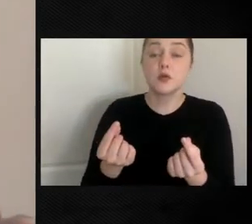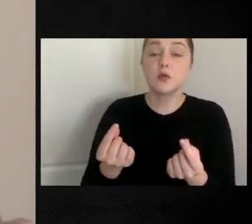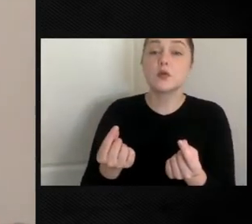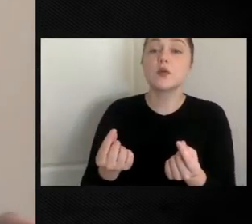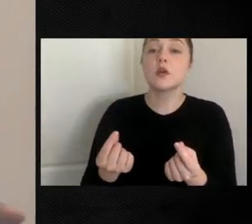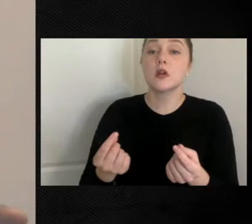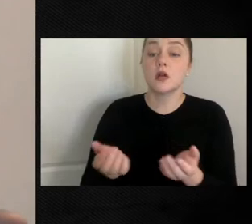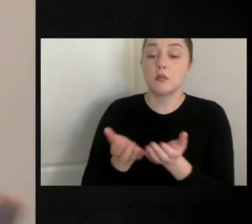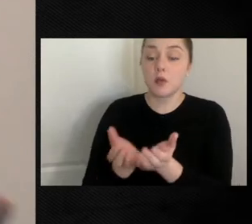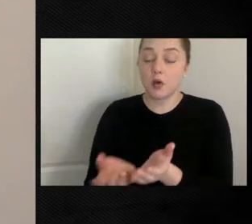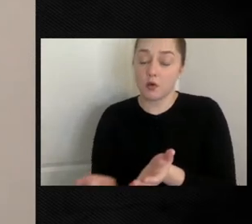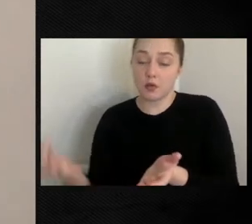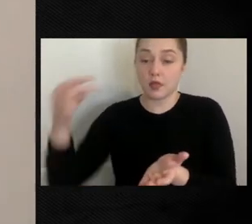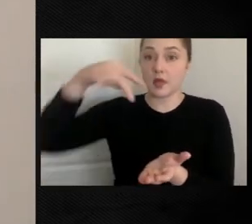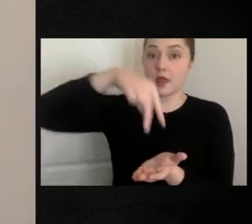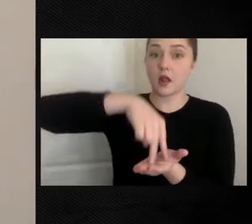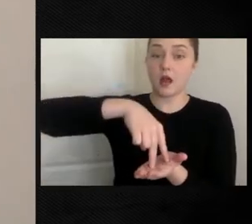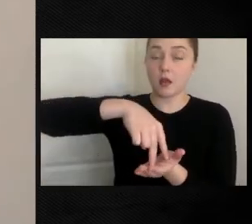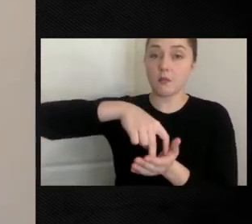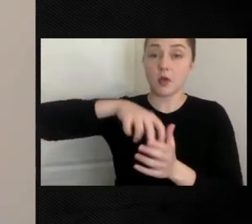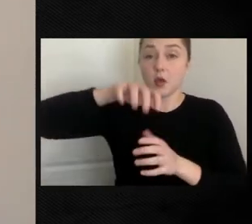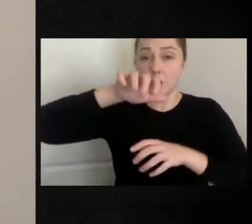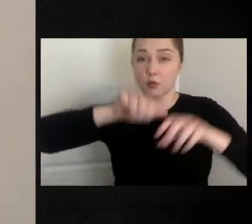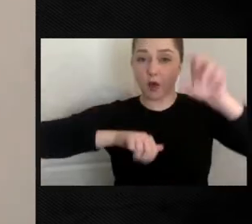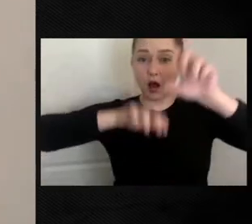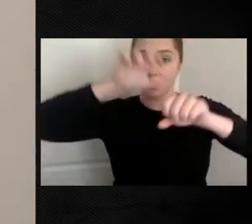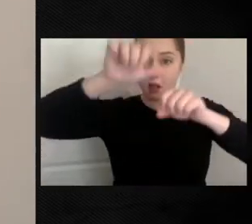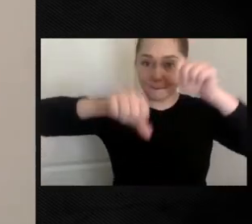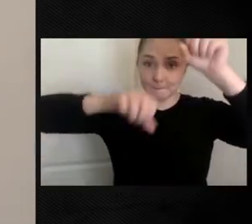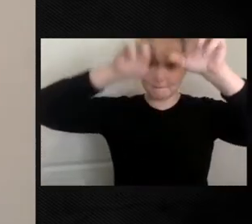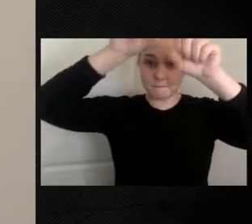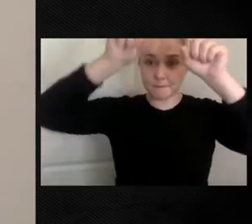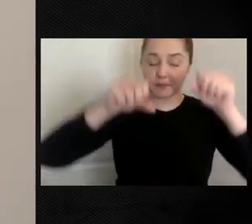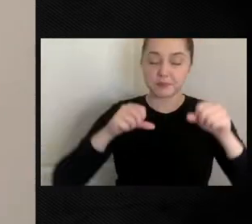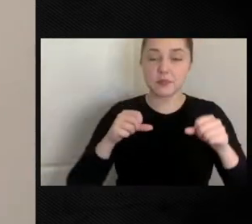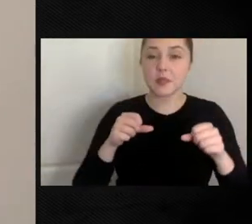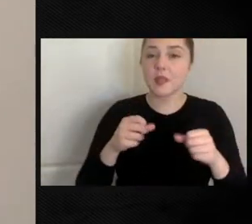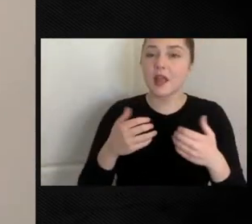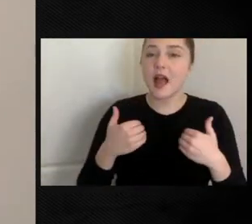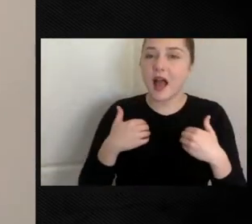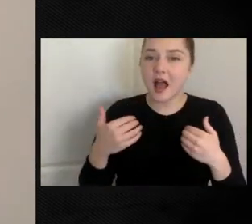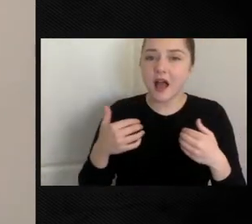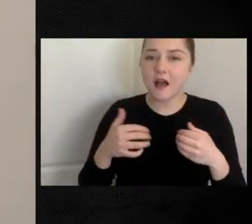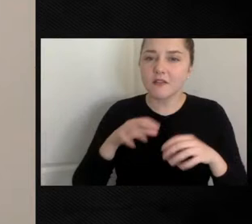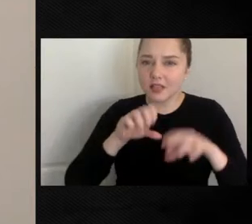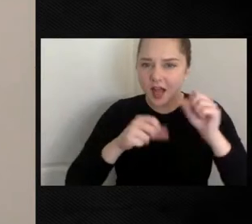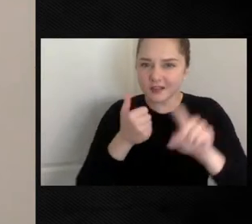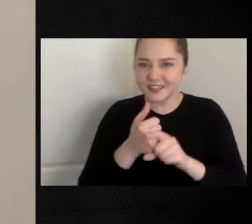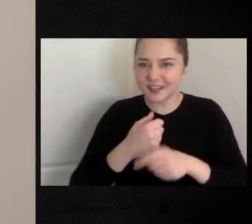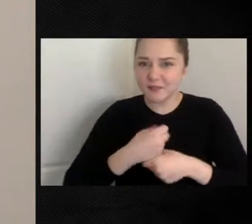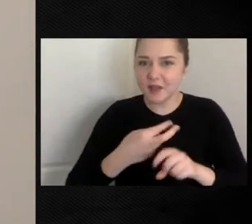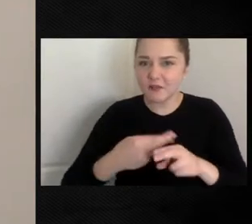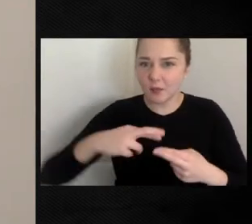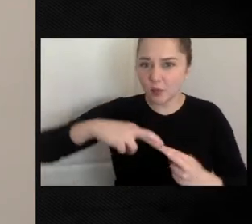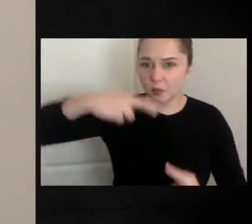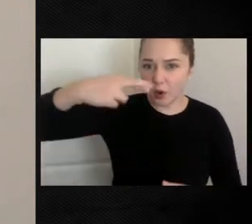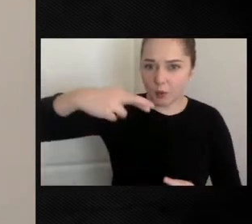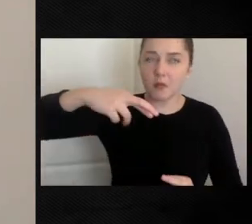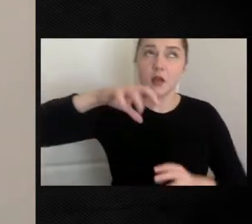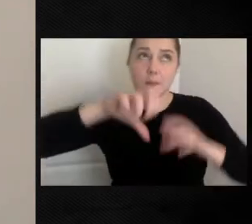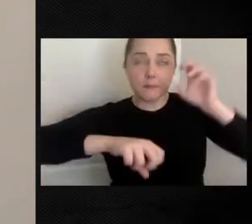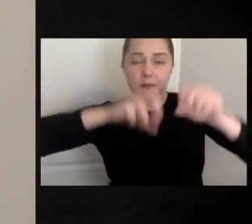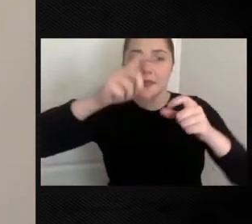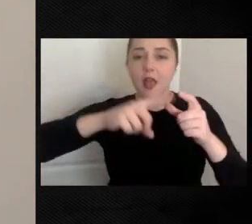small launch boat, crawl up on a rope ladder, and take the helm, and they have to